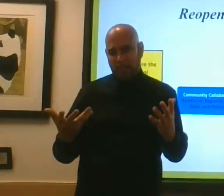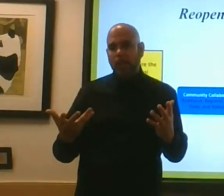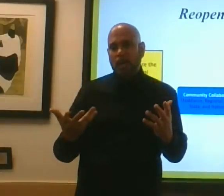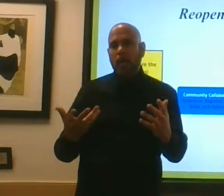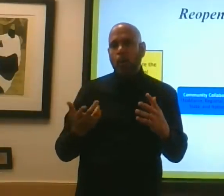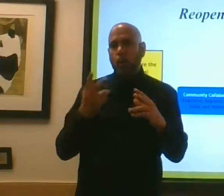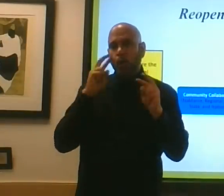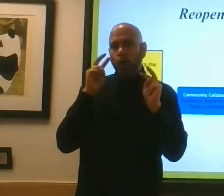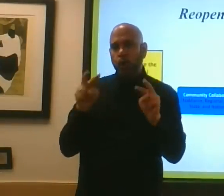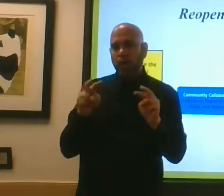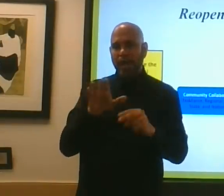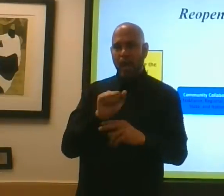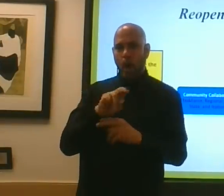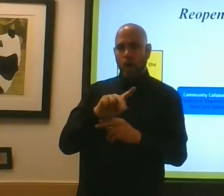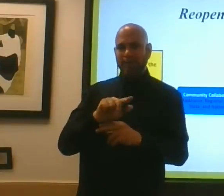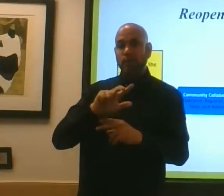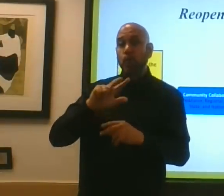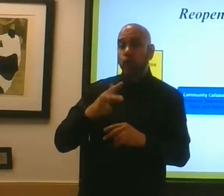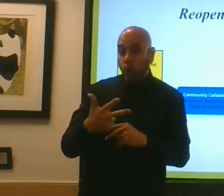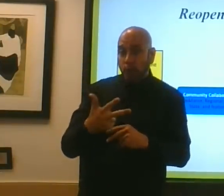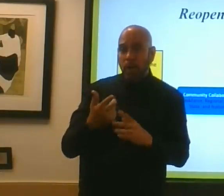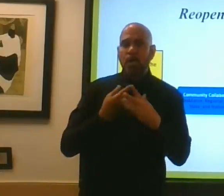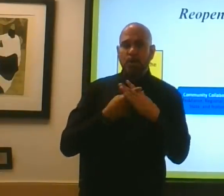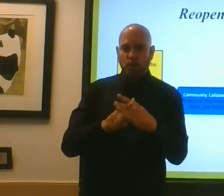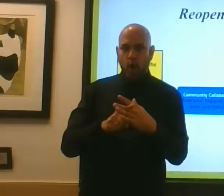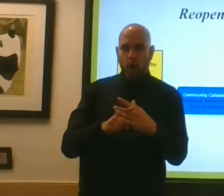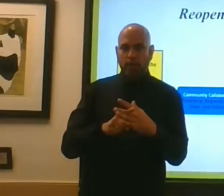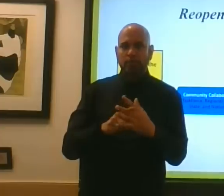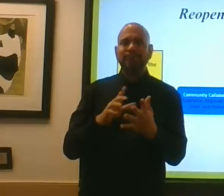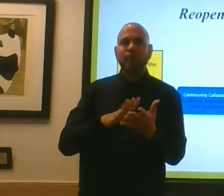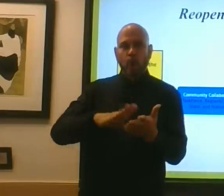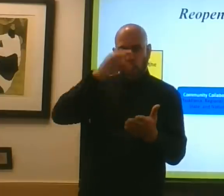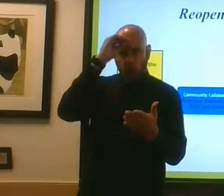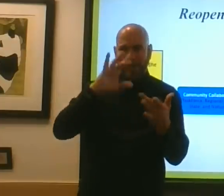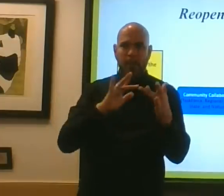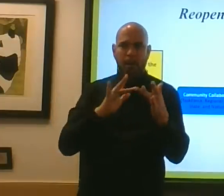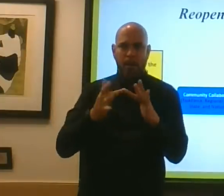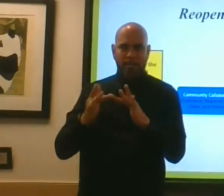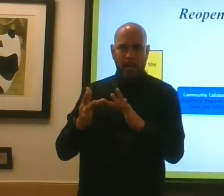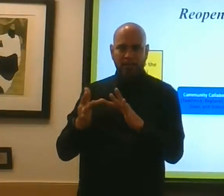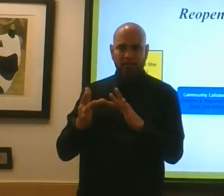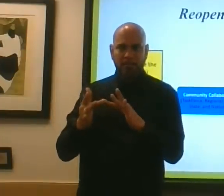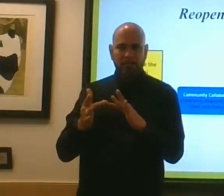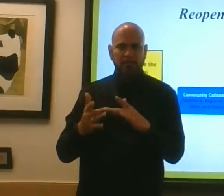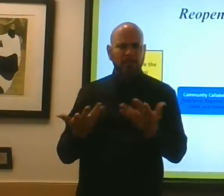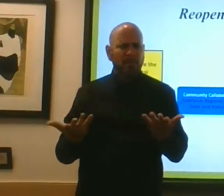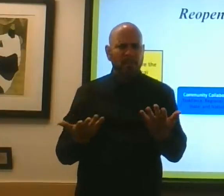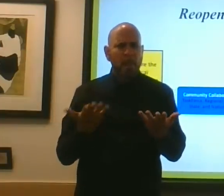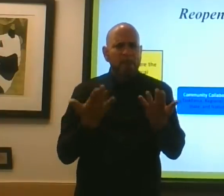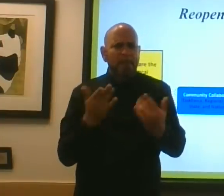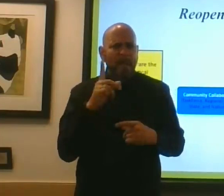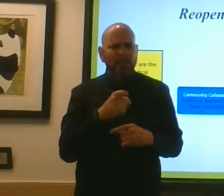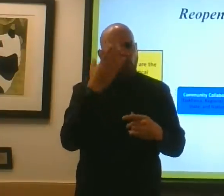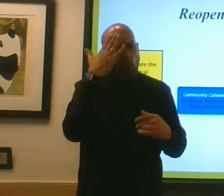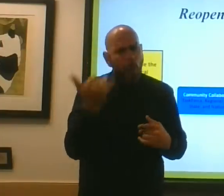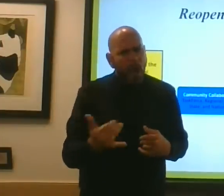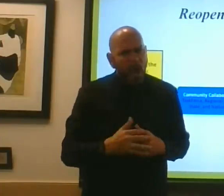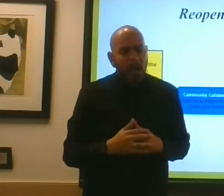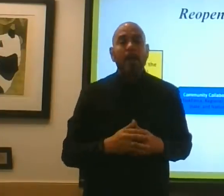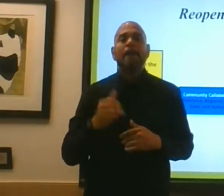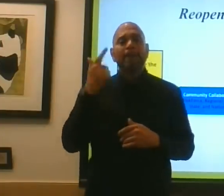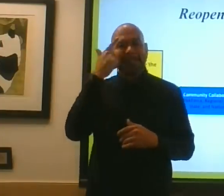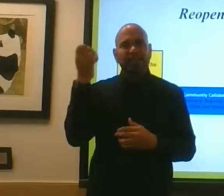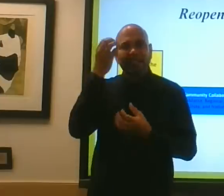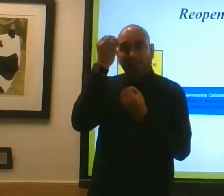start on the first day of school. Why is that the case? Because the data suggests that right